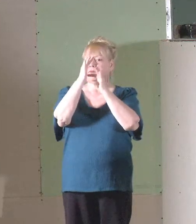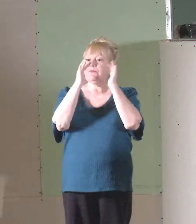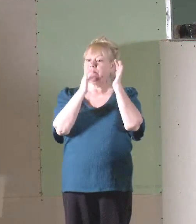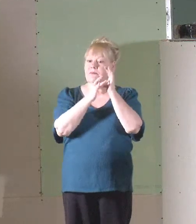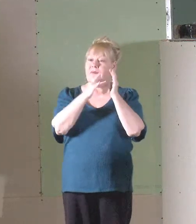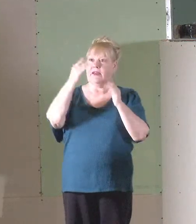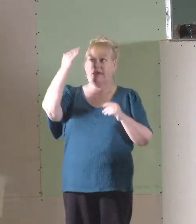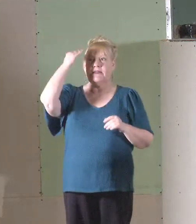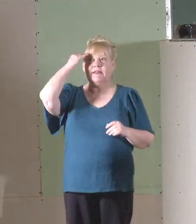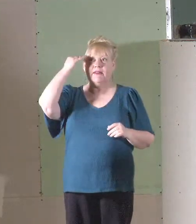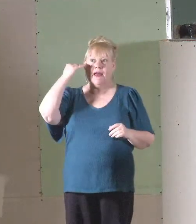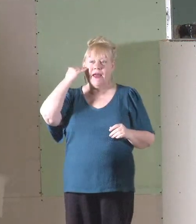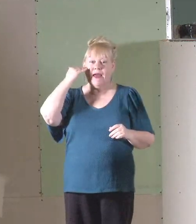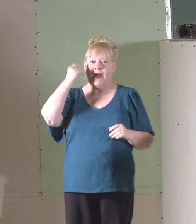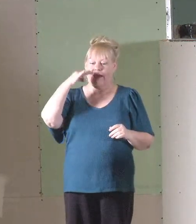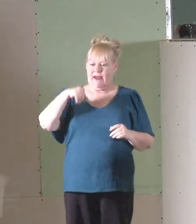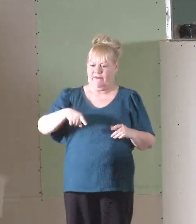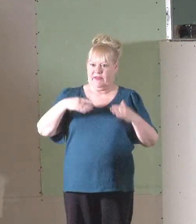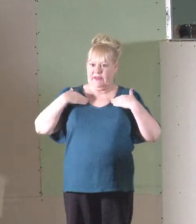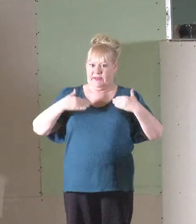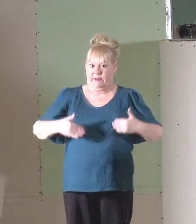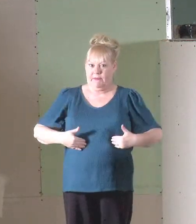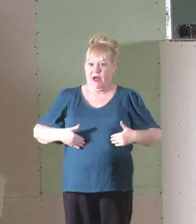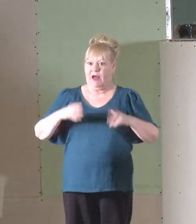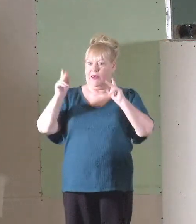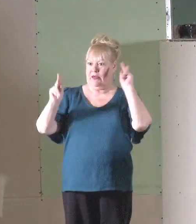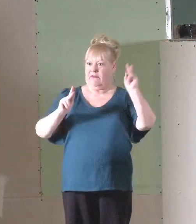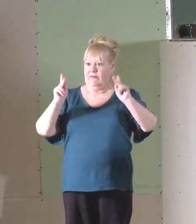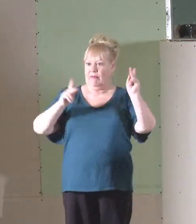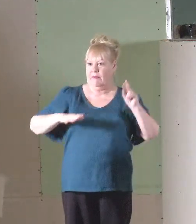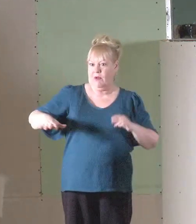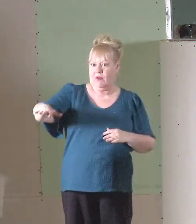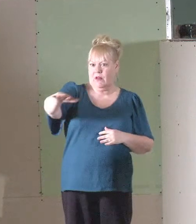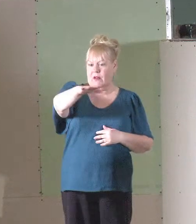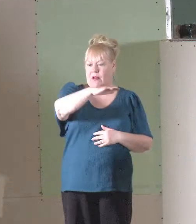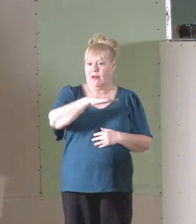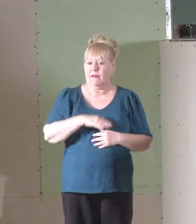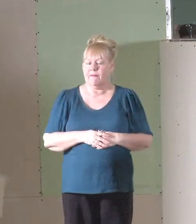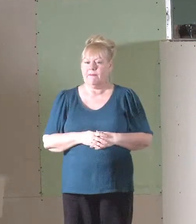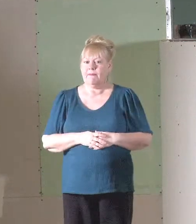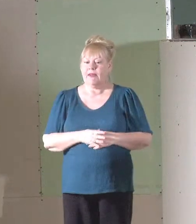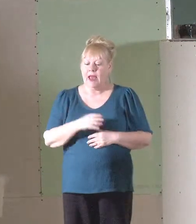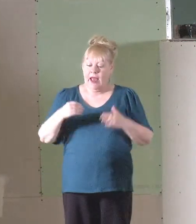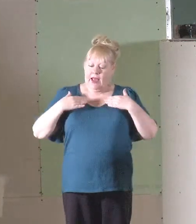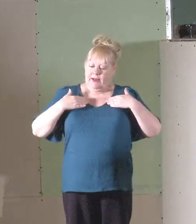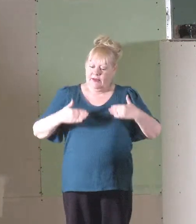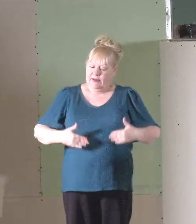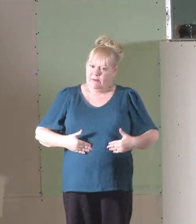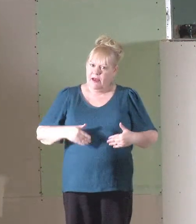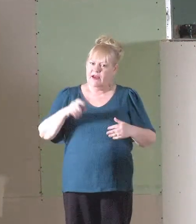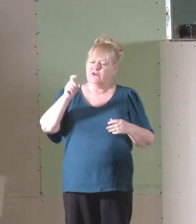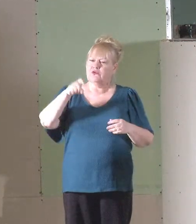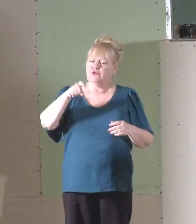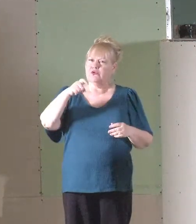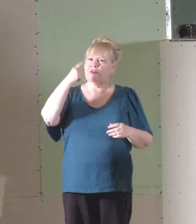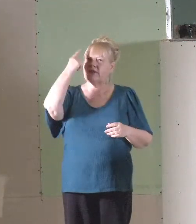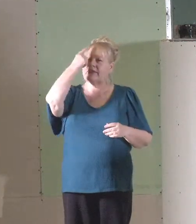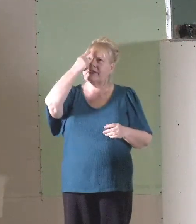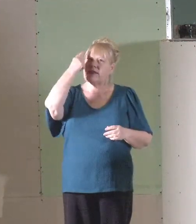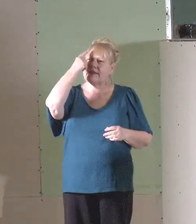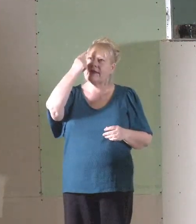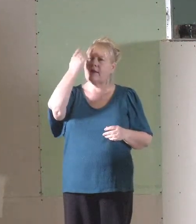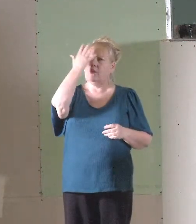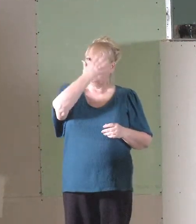is the head of this body of people. And the body should think like,